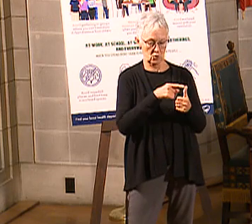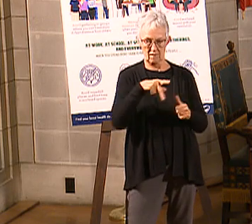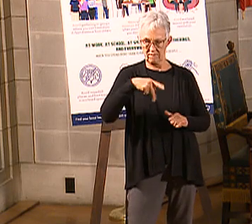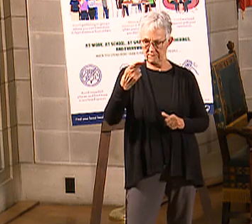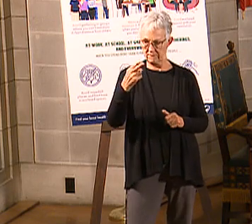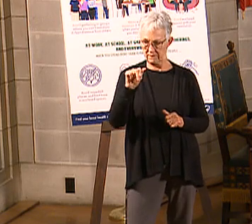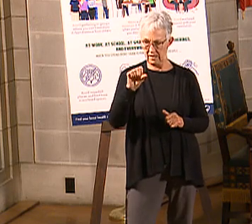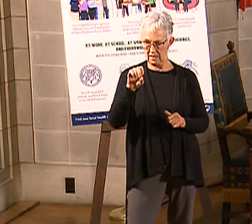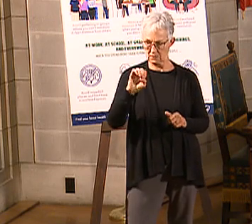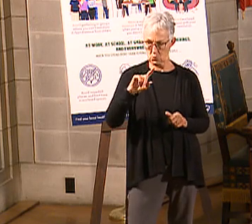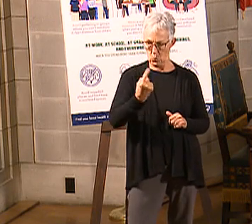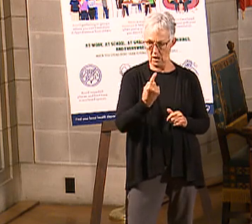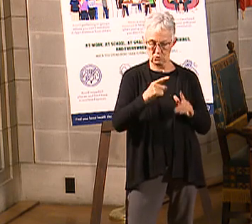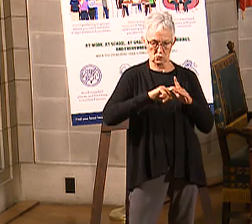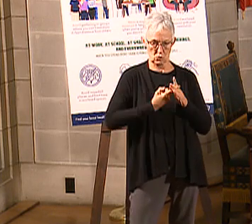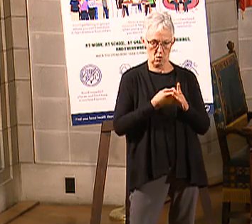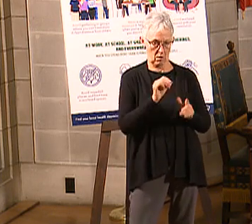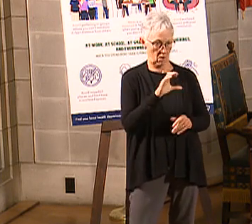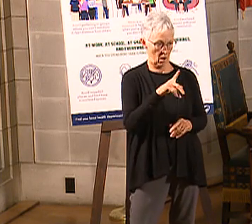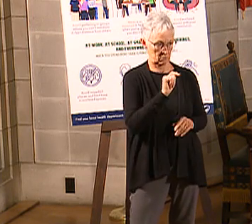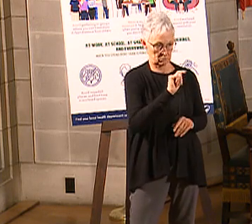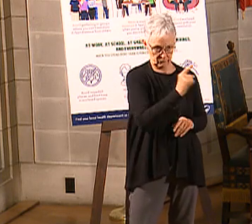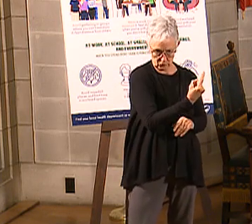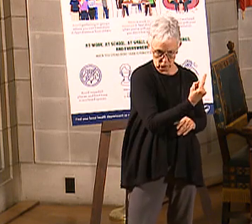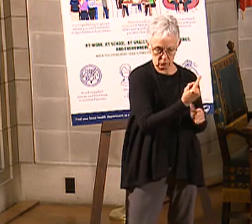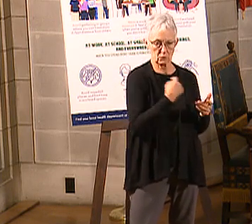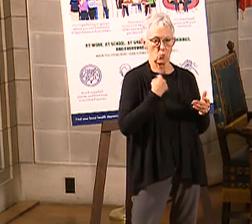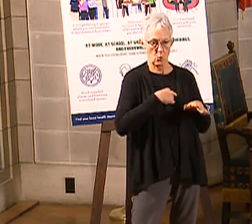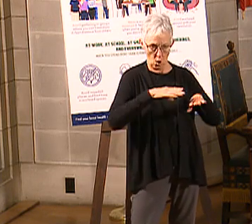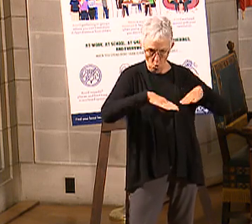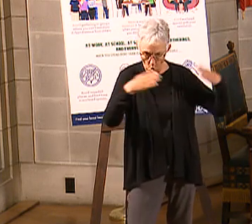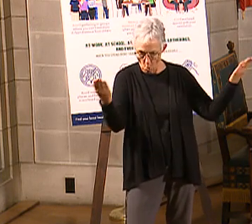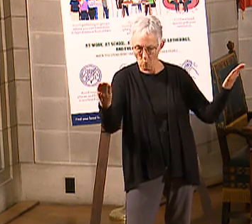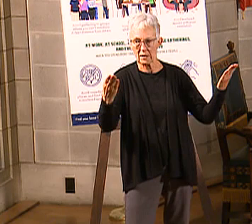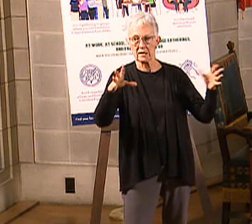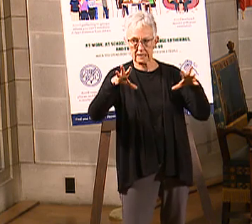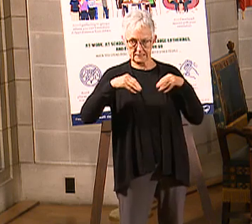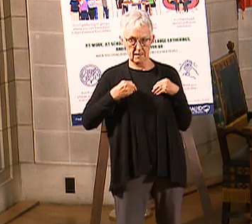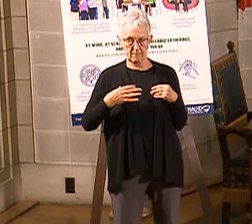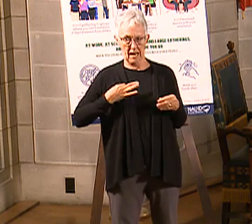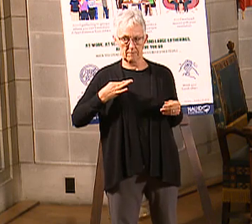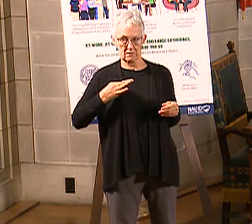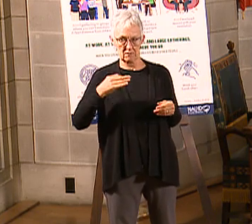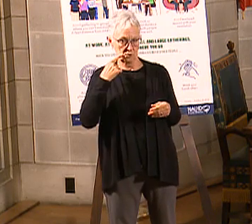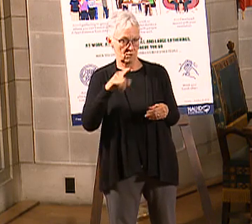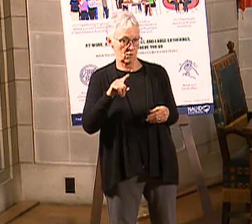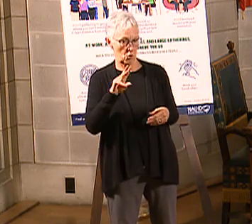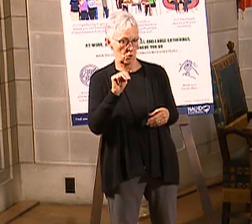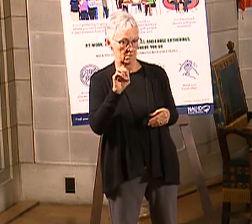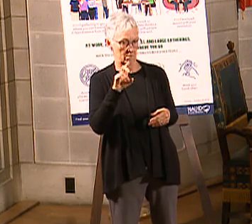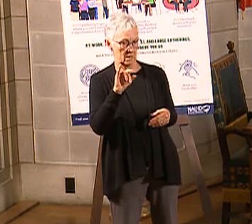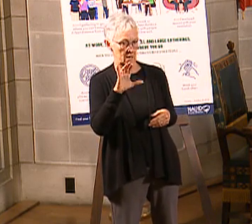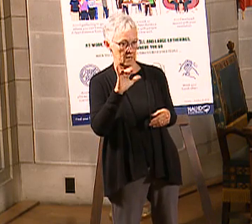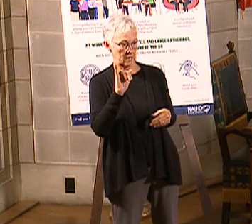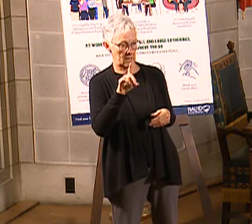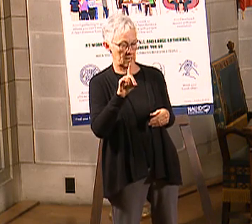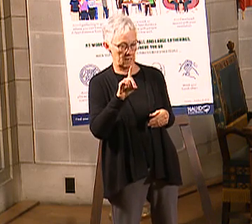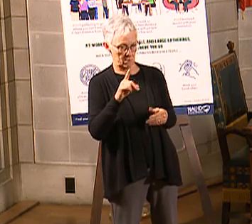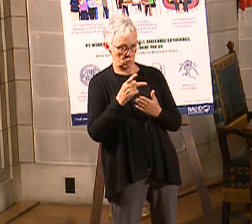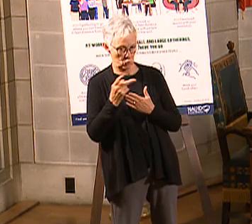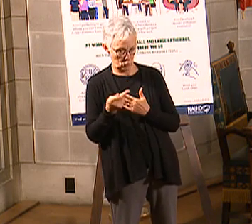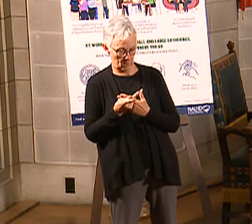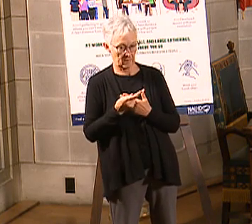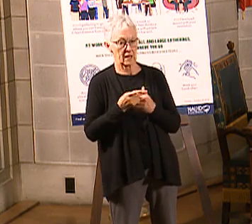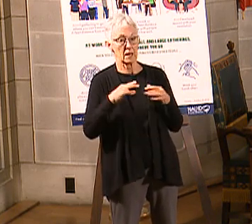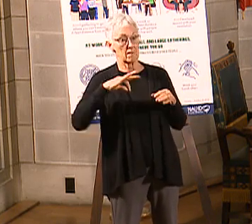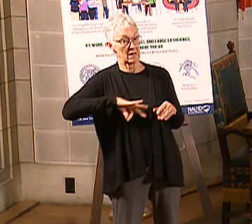started on October 1st, and so we started taking applications for Medicaid expansion with benefits starting October 1st. And